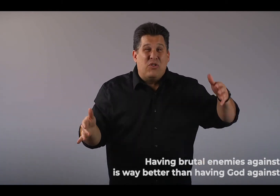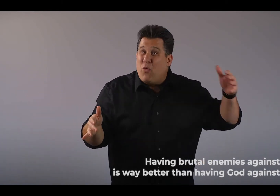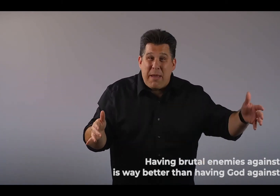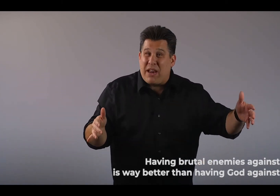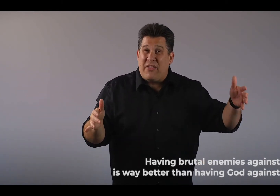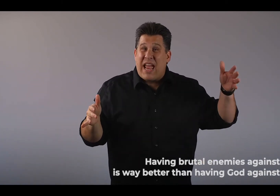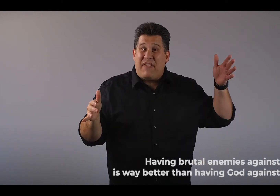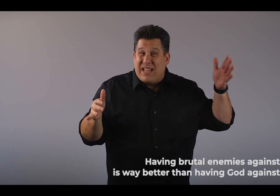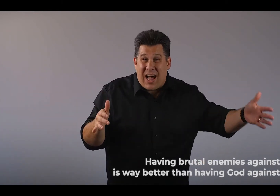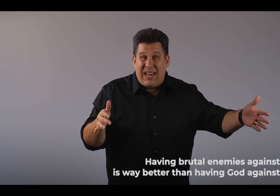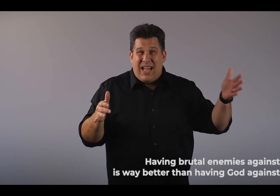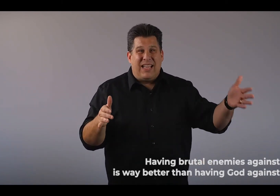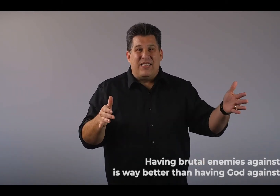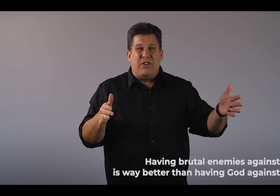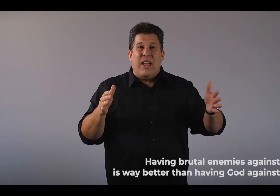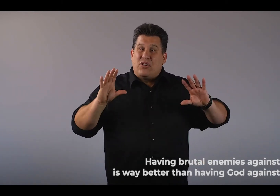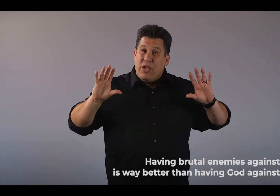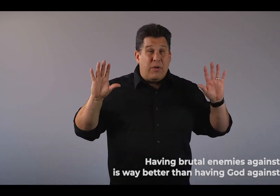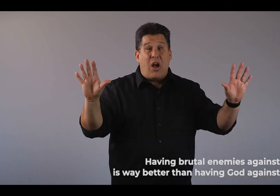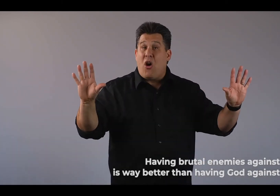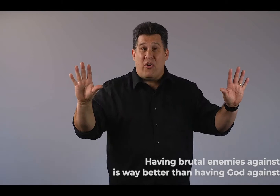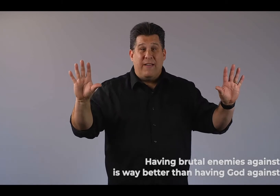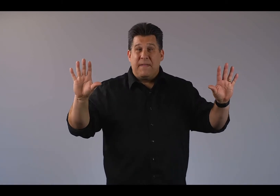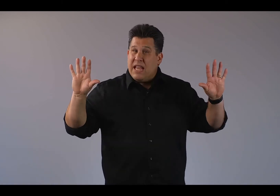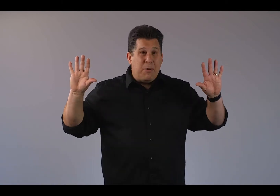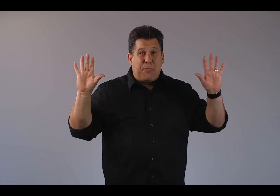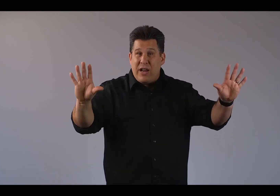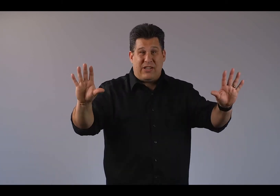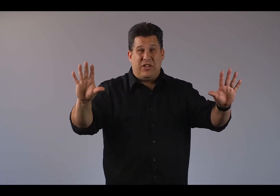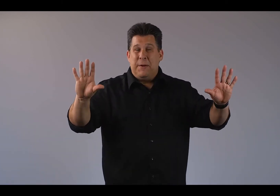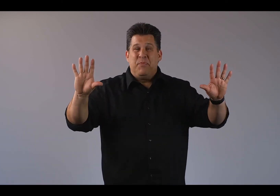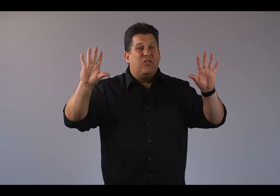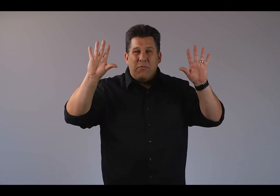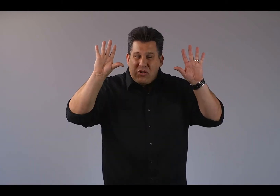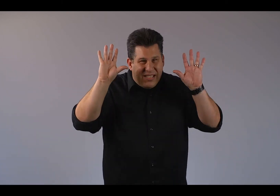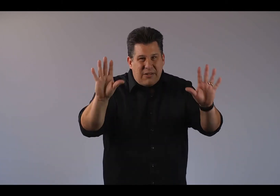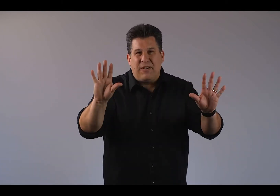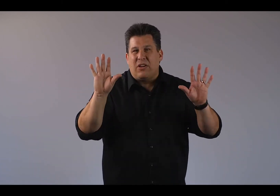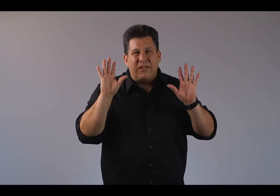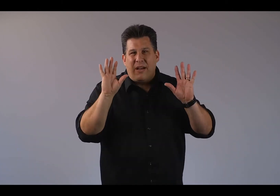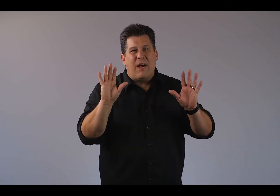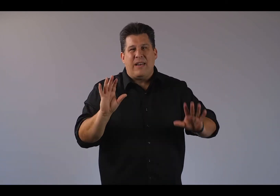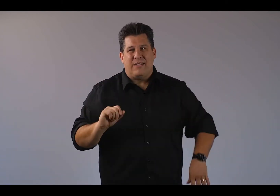is way better than having God against you. And so he would go and he would preach to the most difficult of audiences.